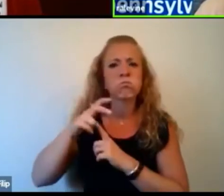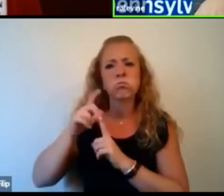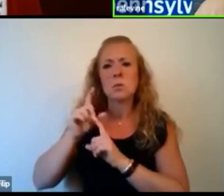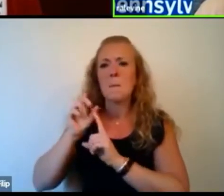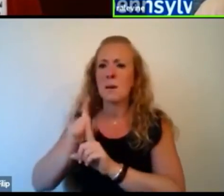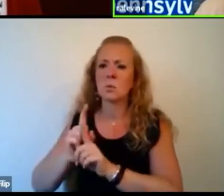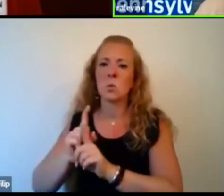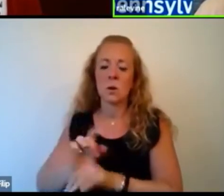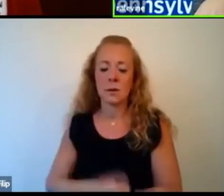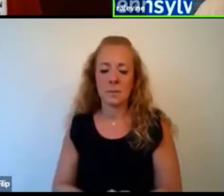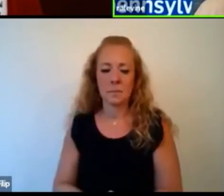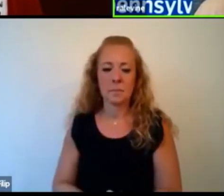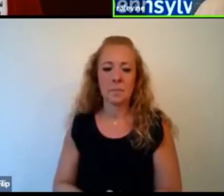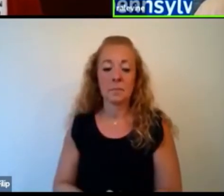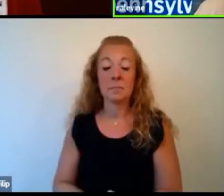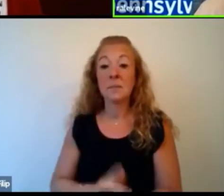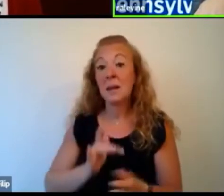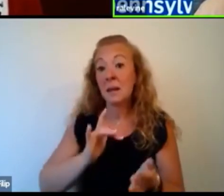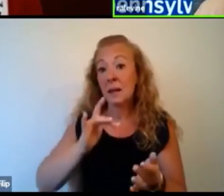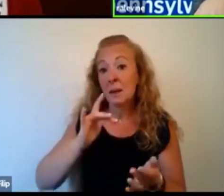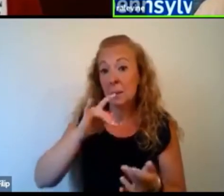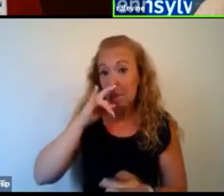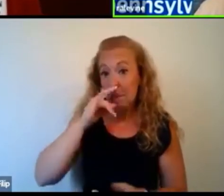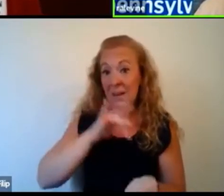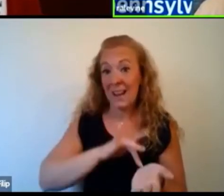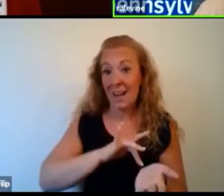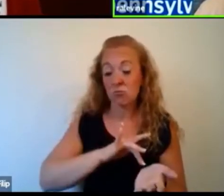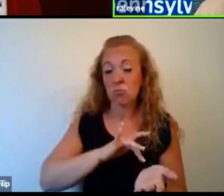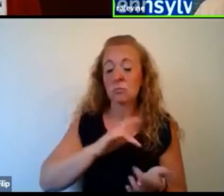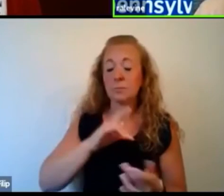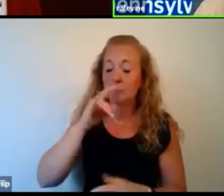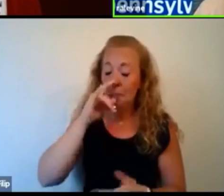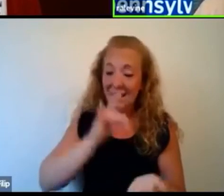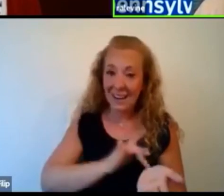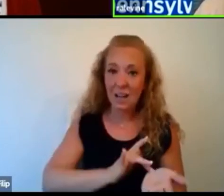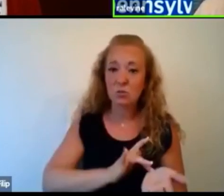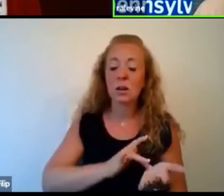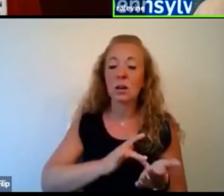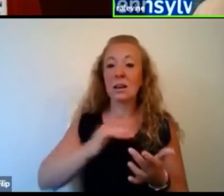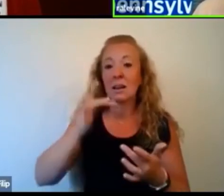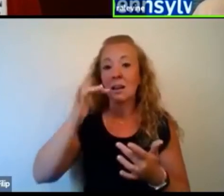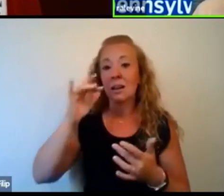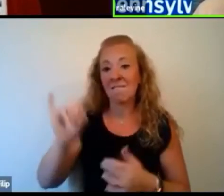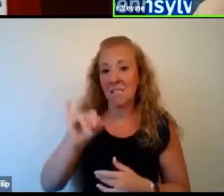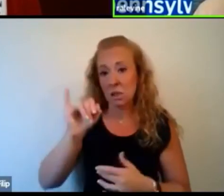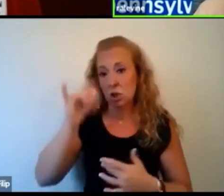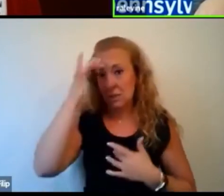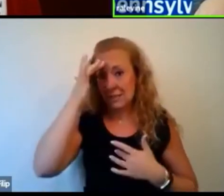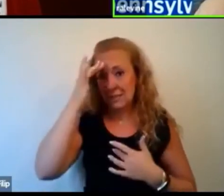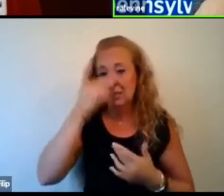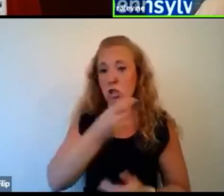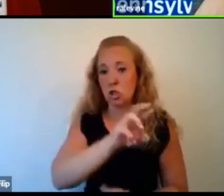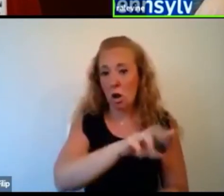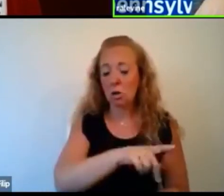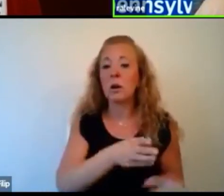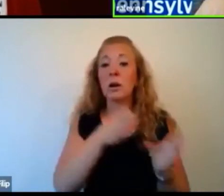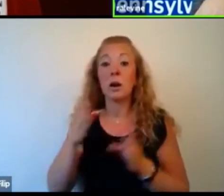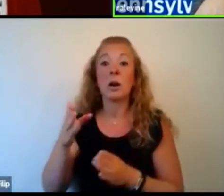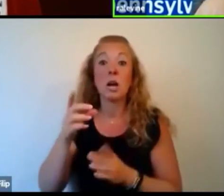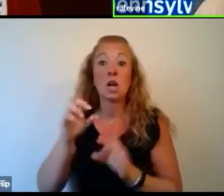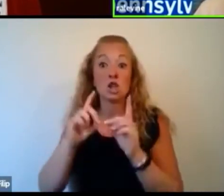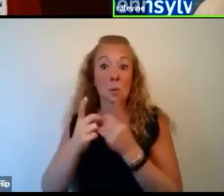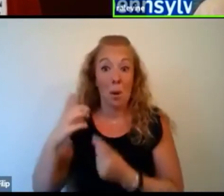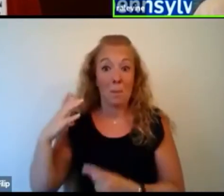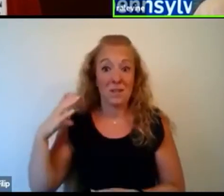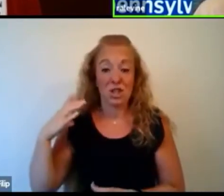know, a pediatric infectious disease doctor that I was with for a month or two, uh, the chair of the department, I thought really helped me, the head of the